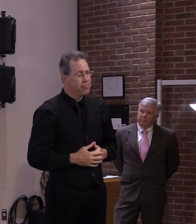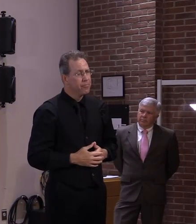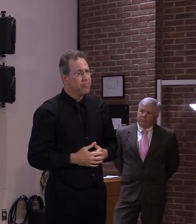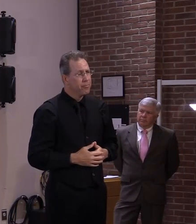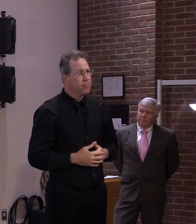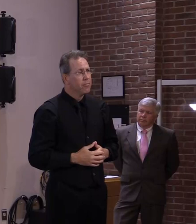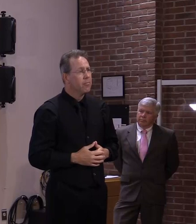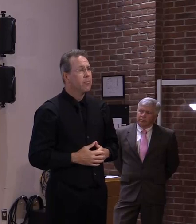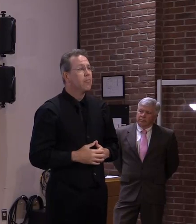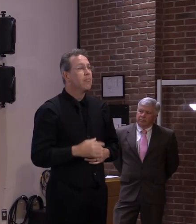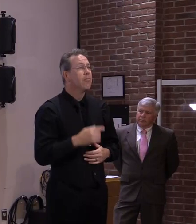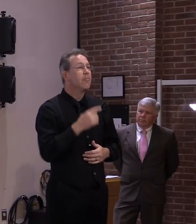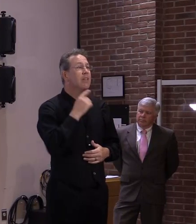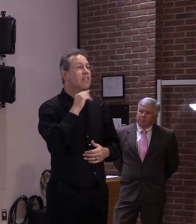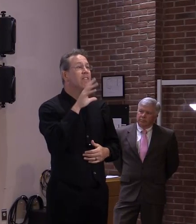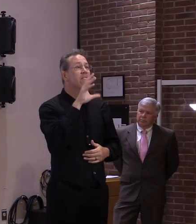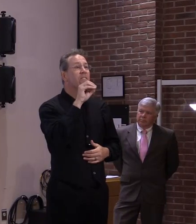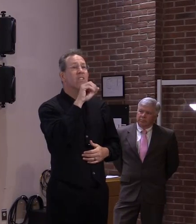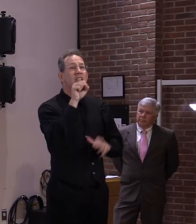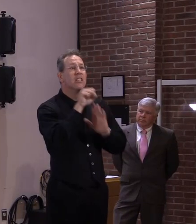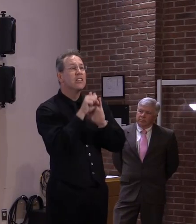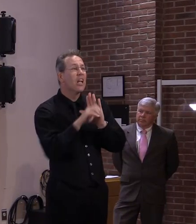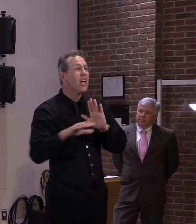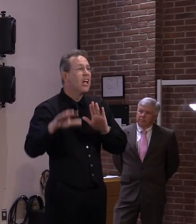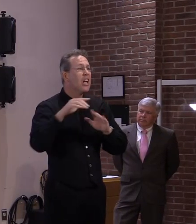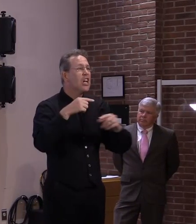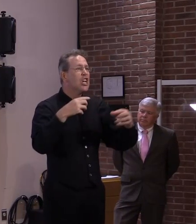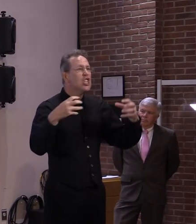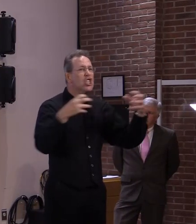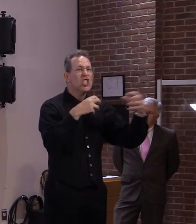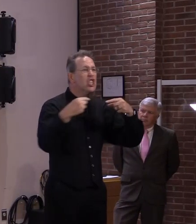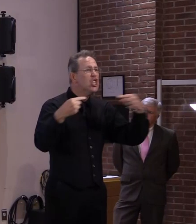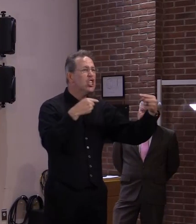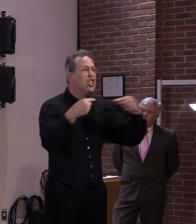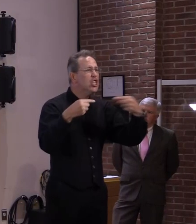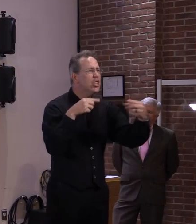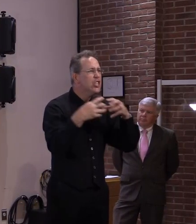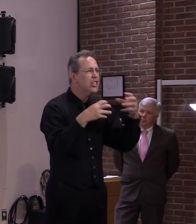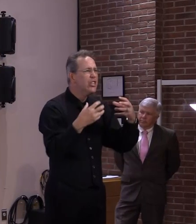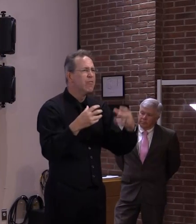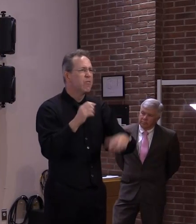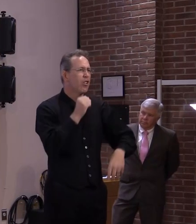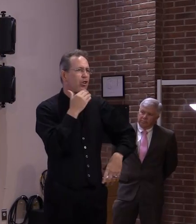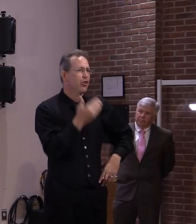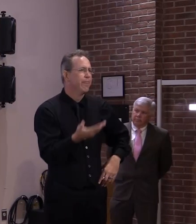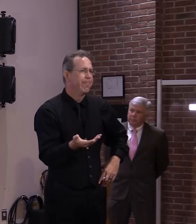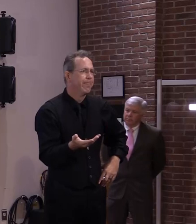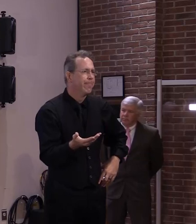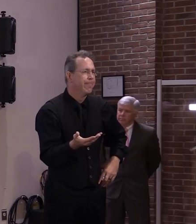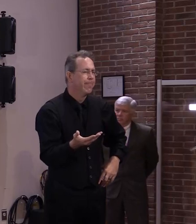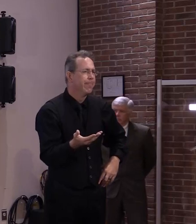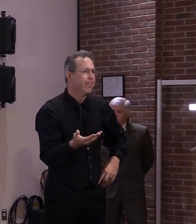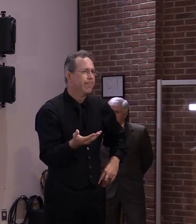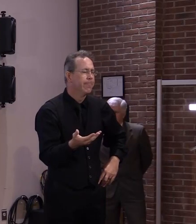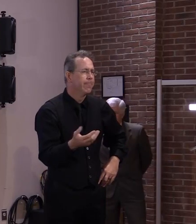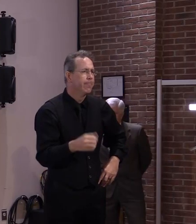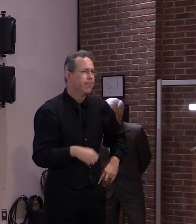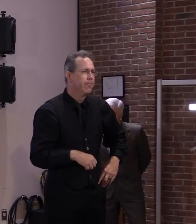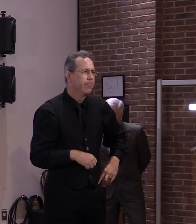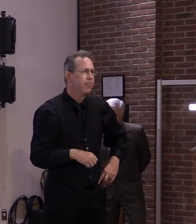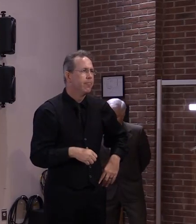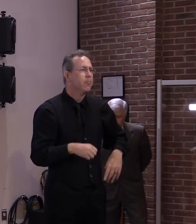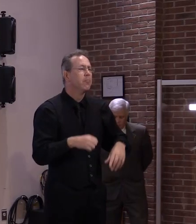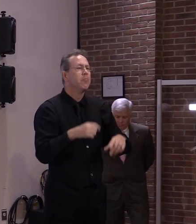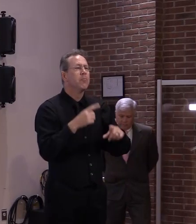states competing with one another other at a time of a crisis and even competing with premieres and prime